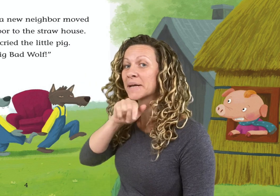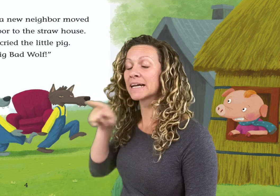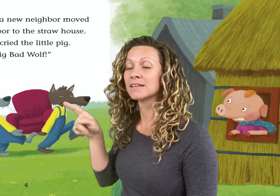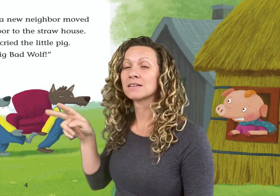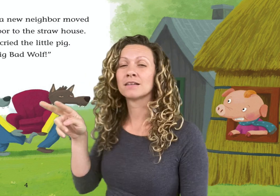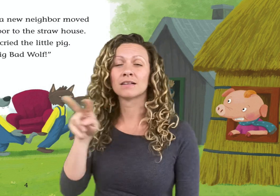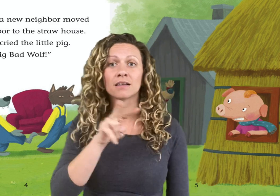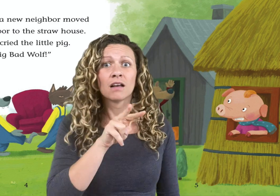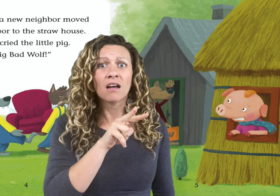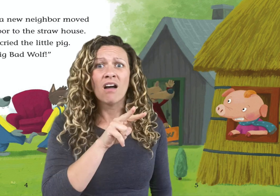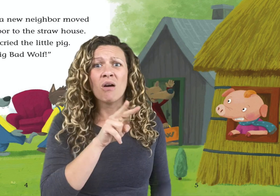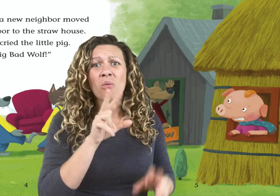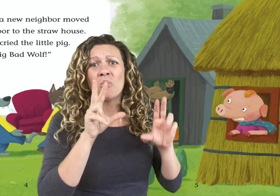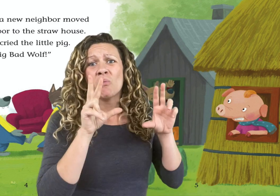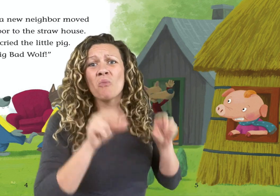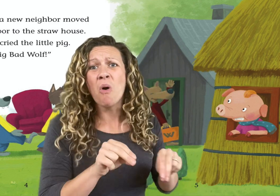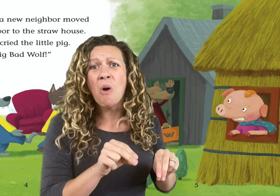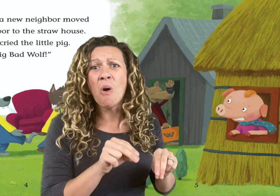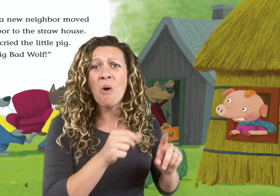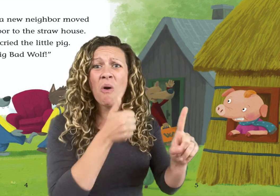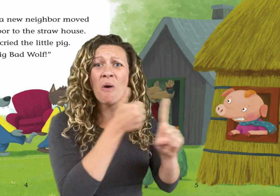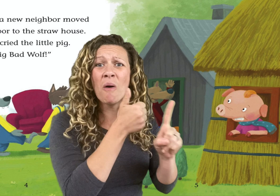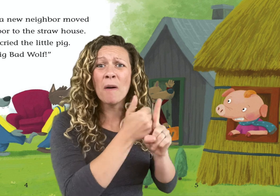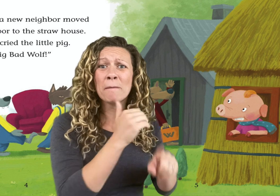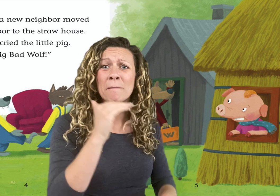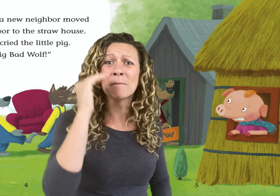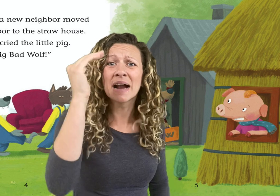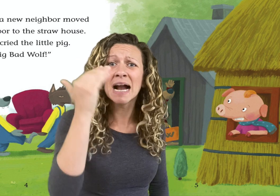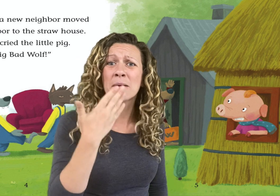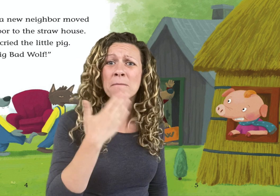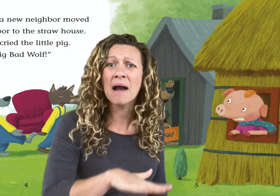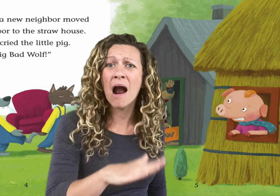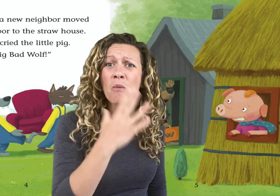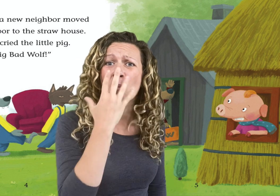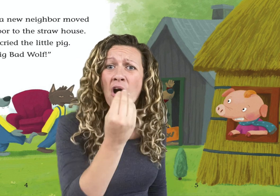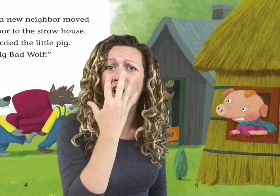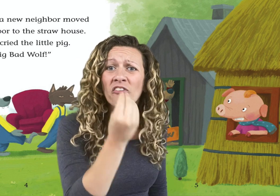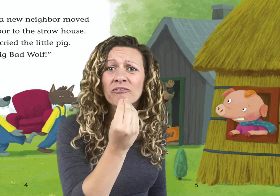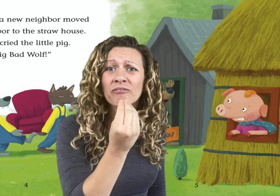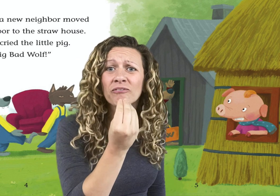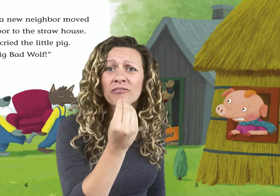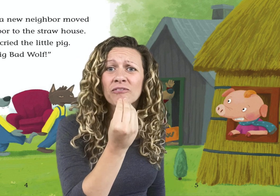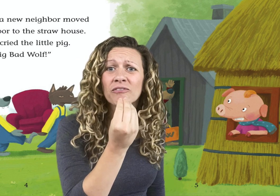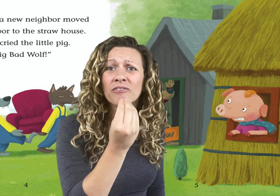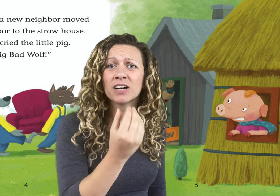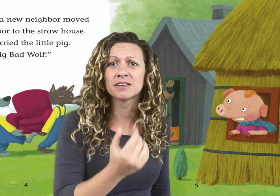Oh no! cried the little pig. It's the big bad wolf.